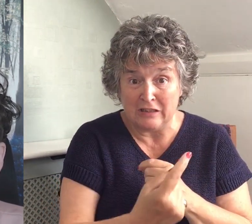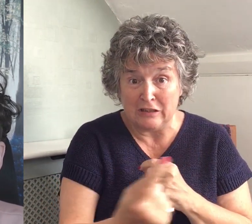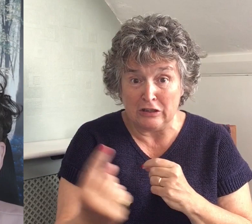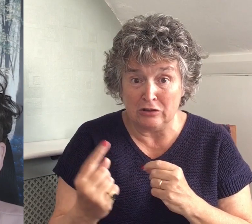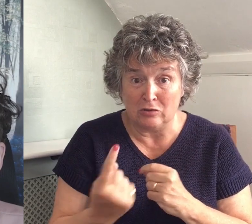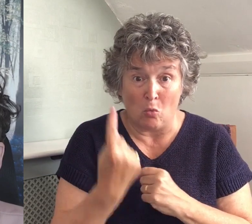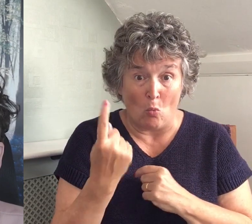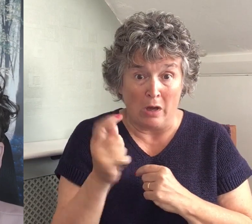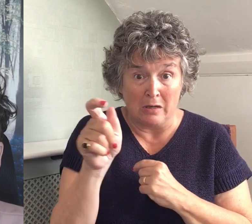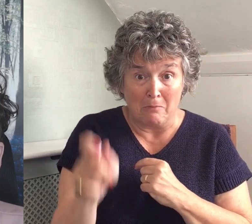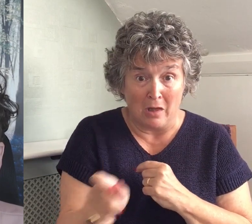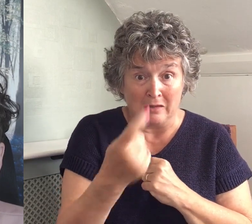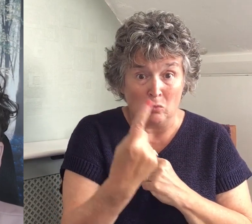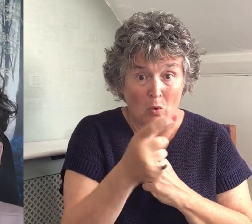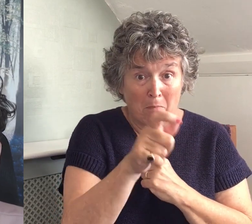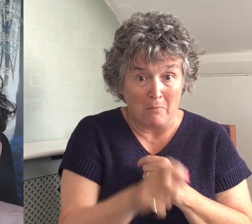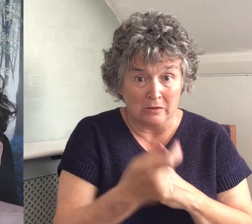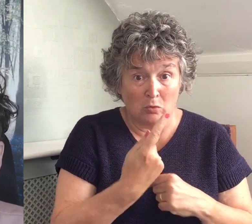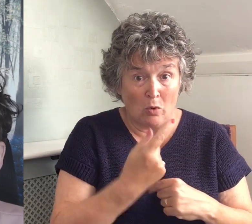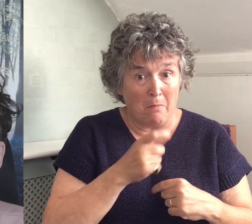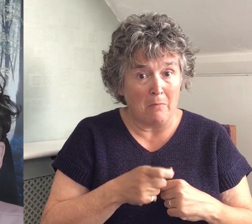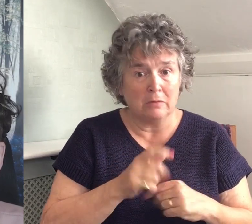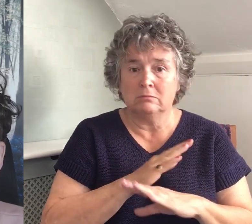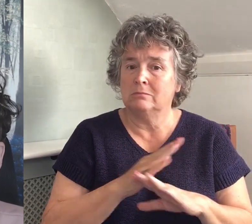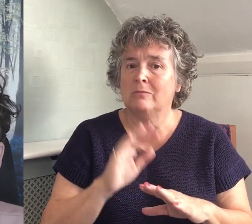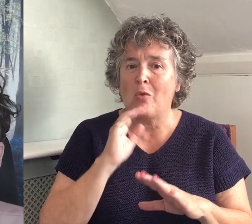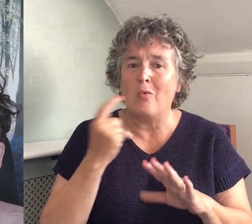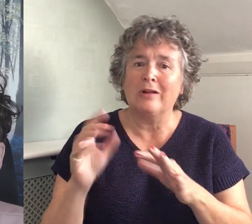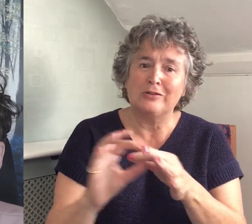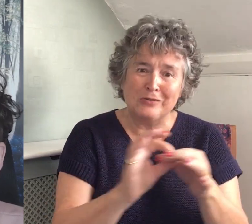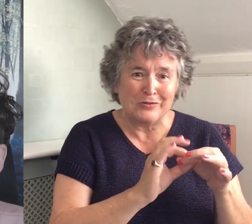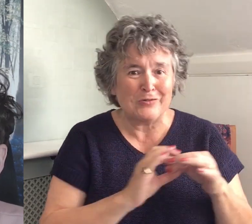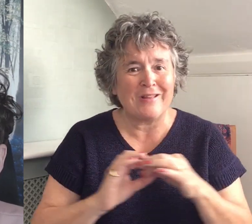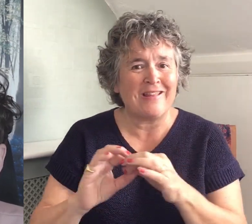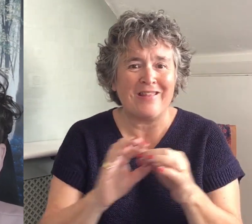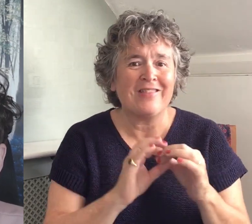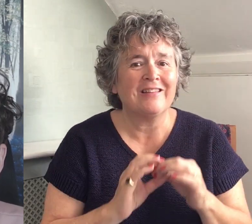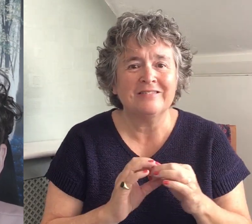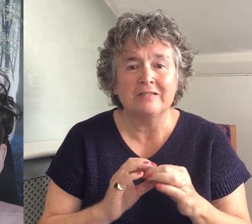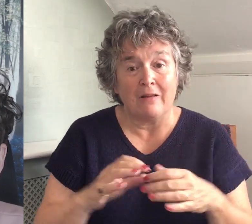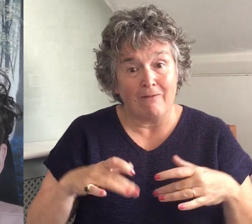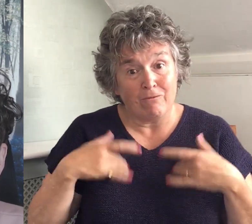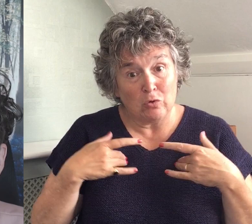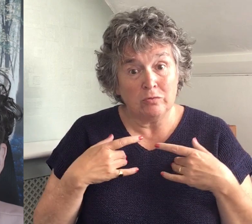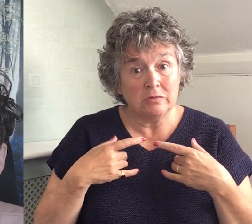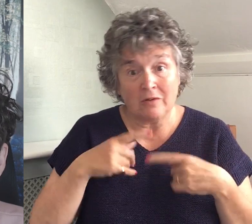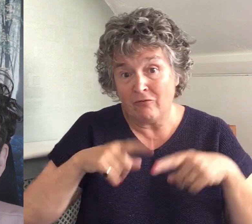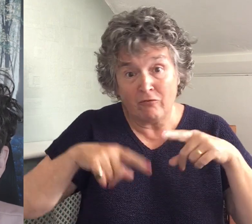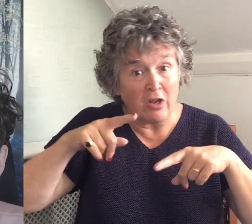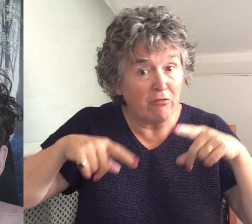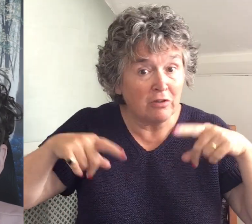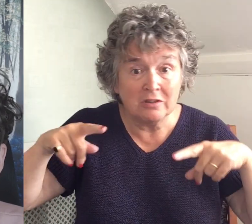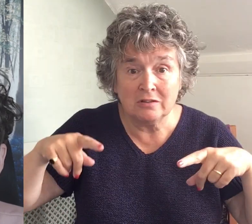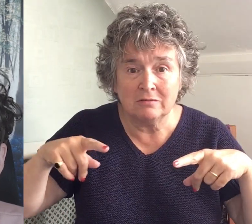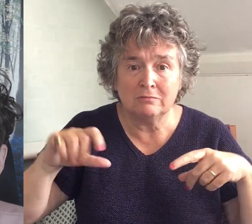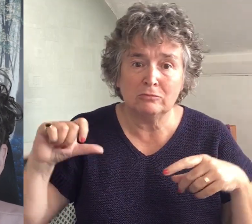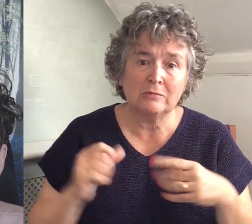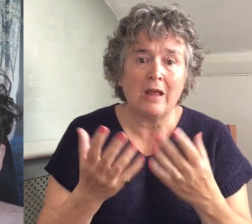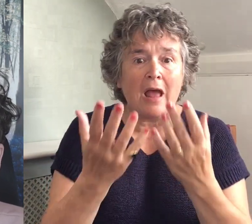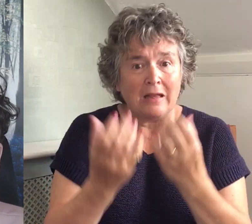Instead, we will come together as people with different views on different issues. And we should accept each other as we are.